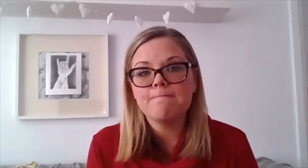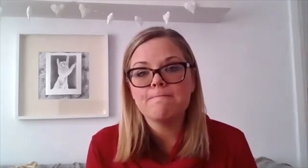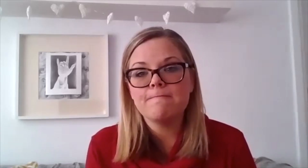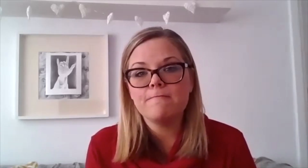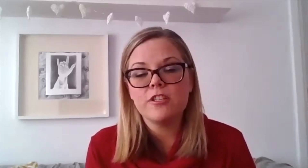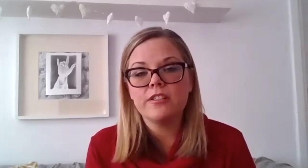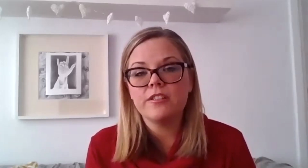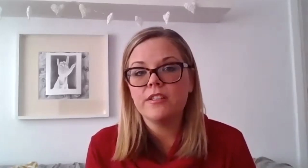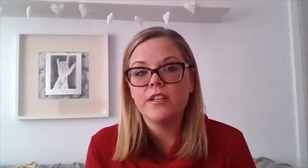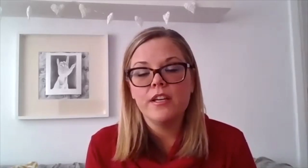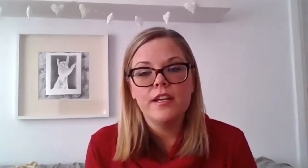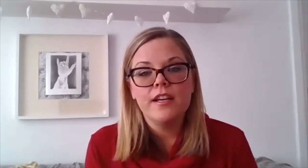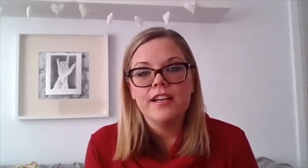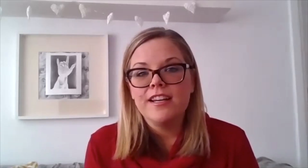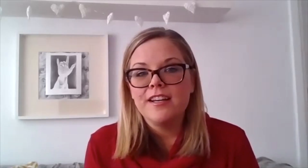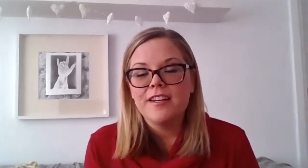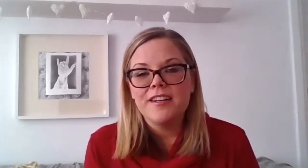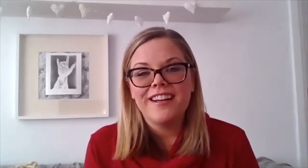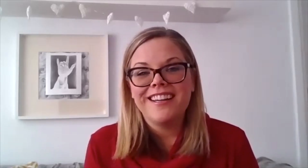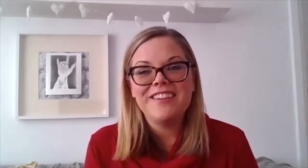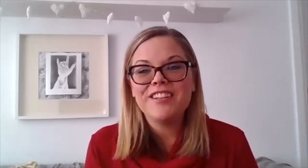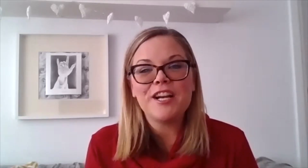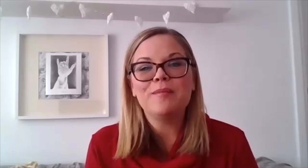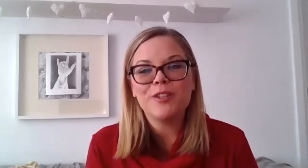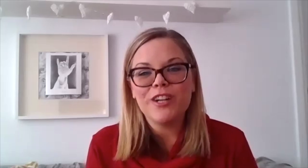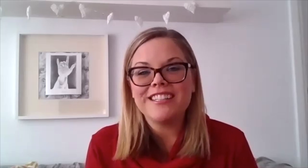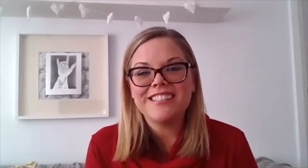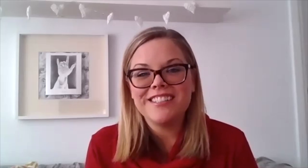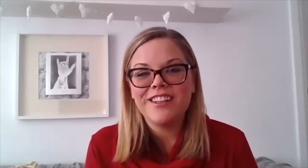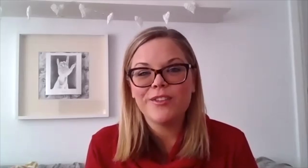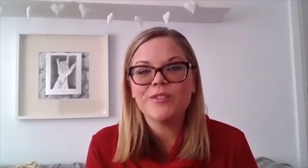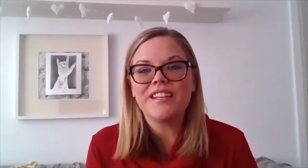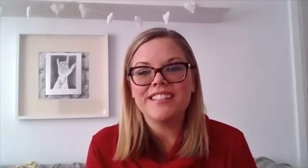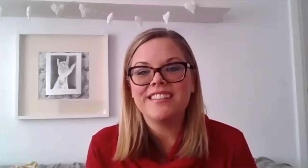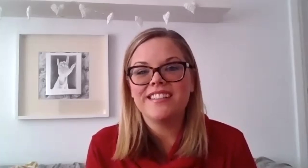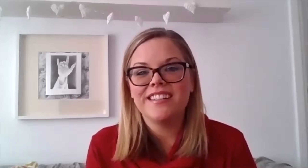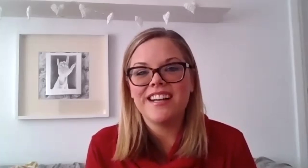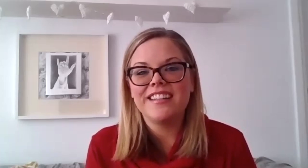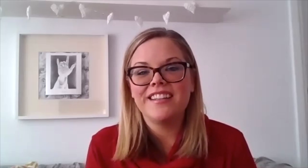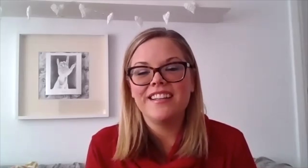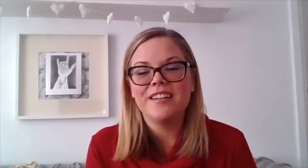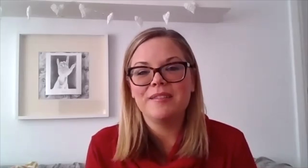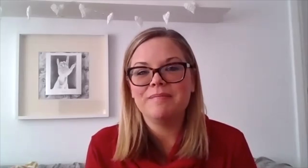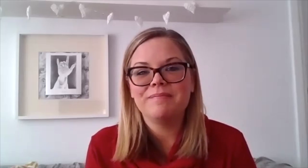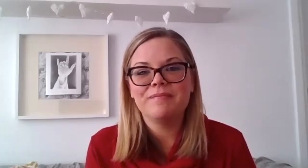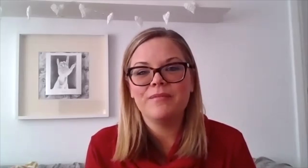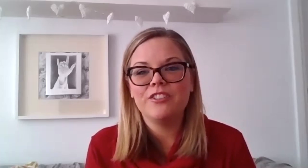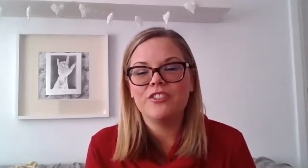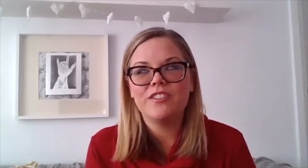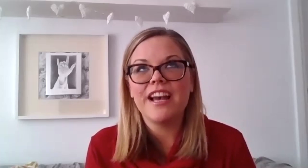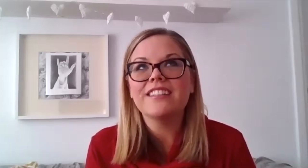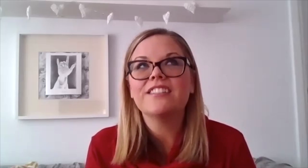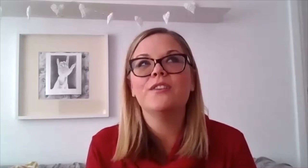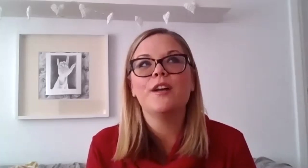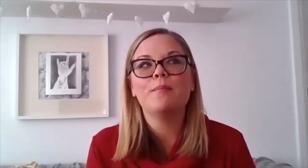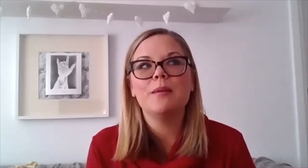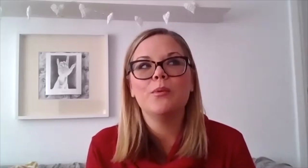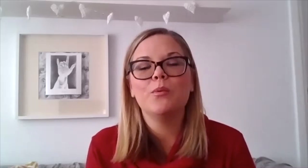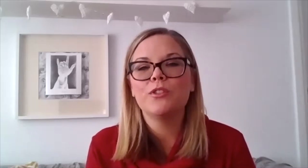just even come to christ through this god um we just ask you that people will